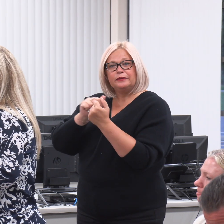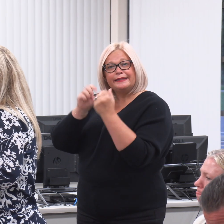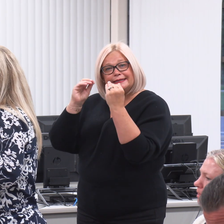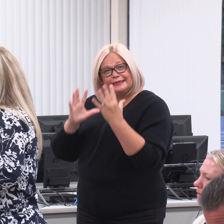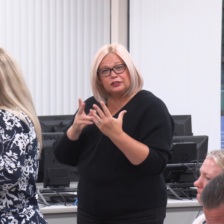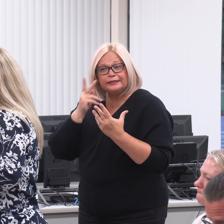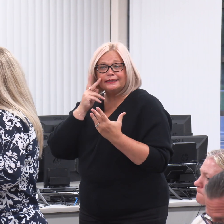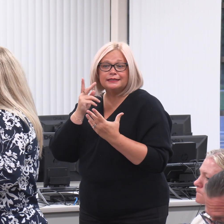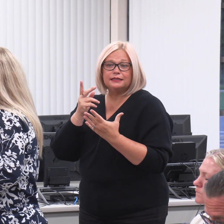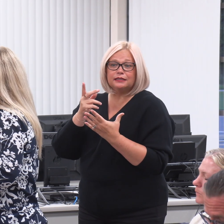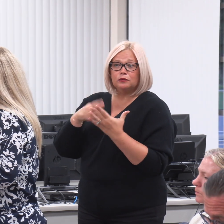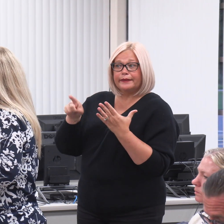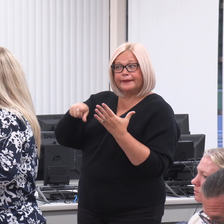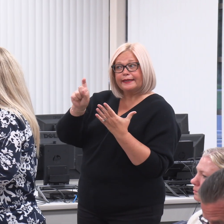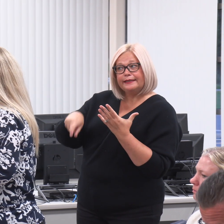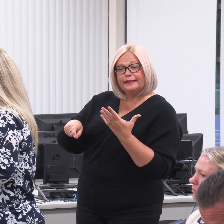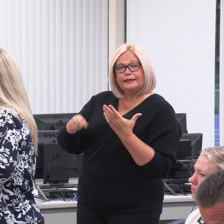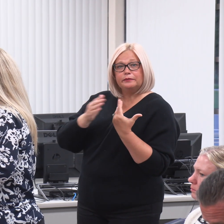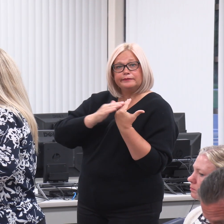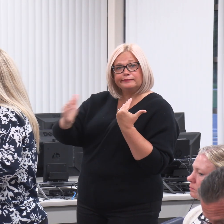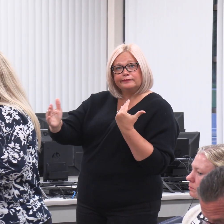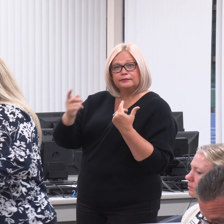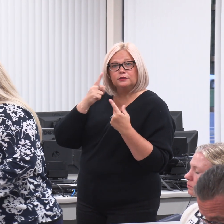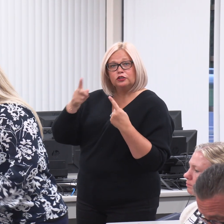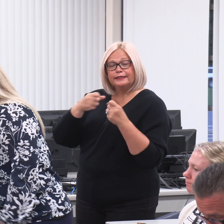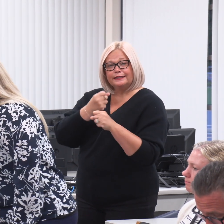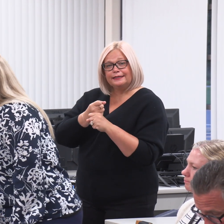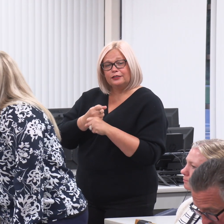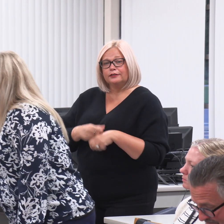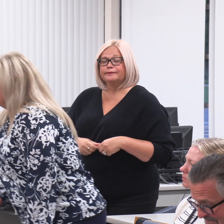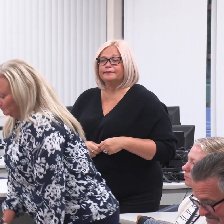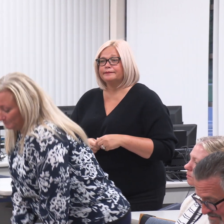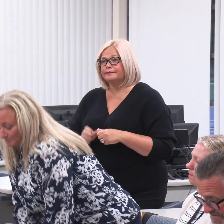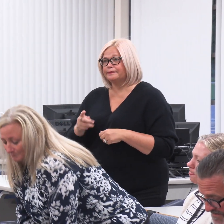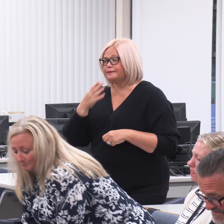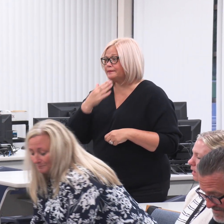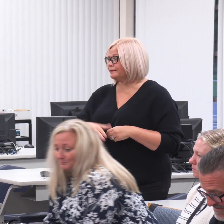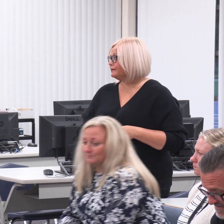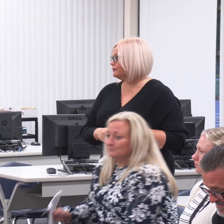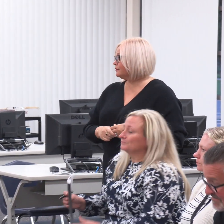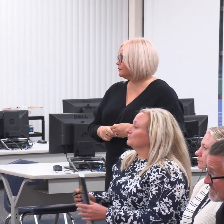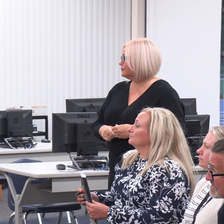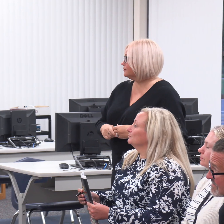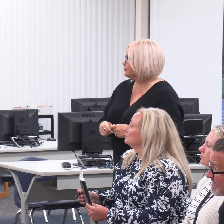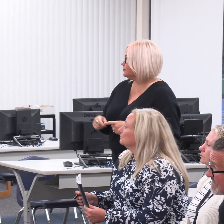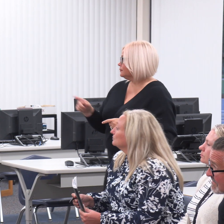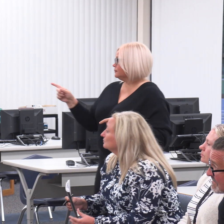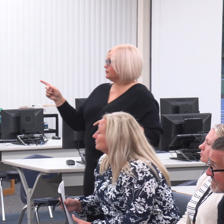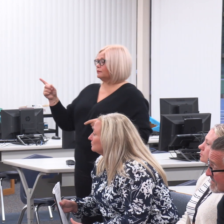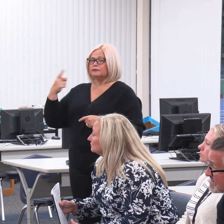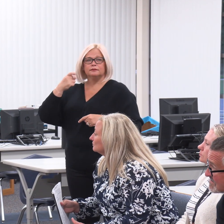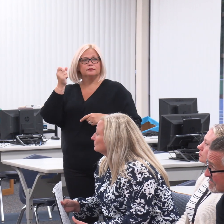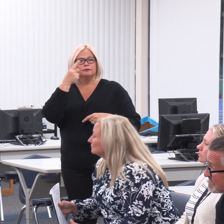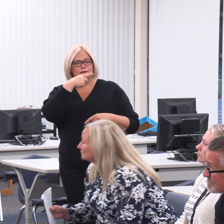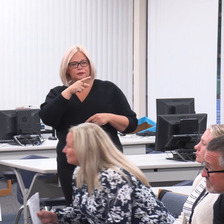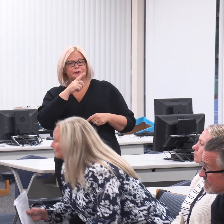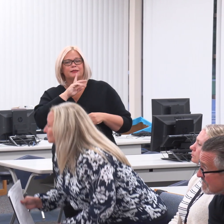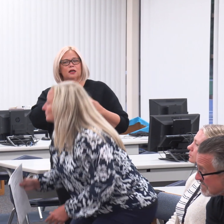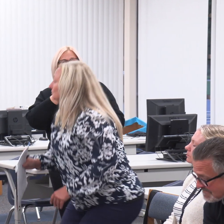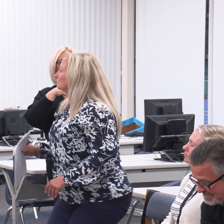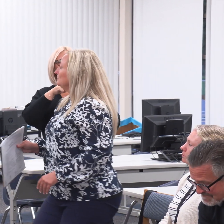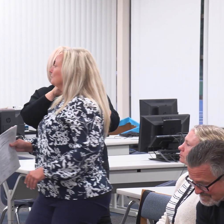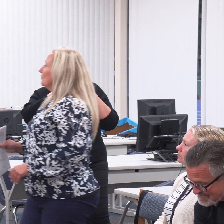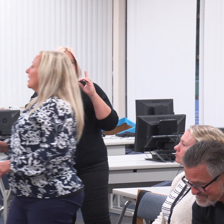teachers to see where they are and what they need moving forward at this point. Thank you. Can you expand on the district needs